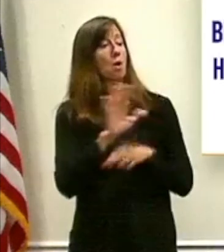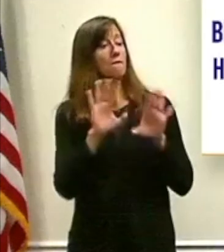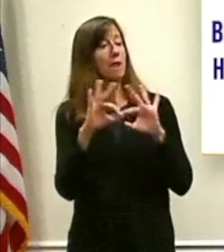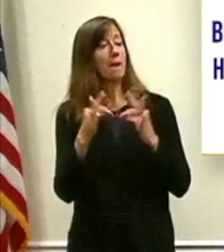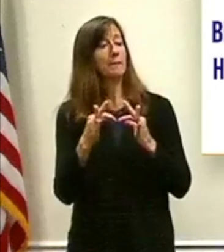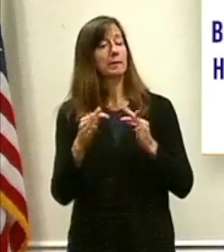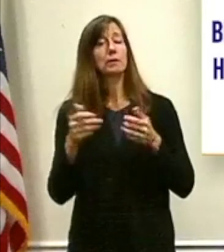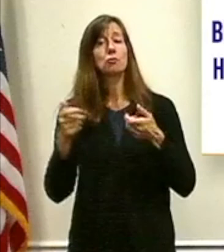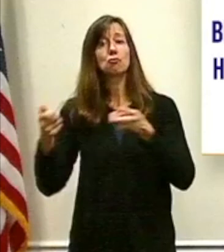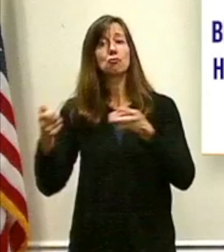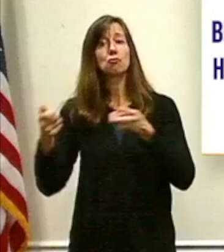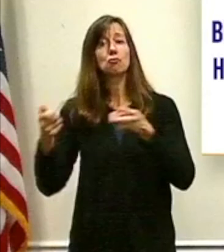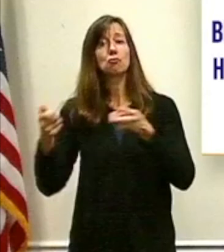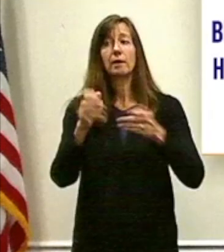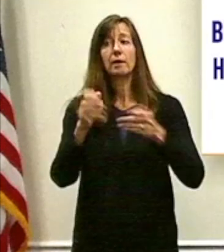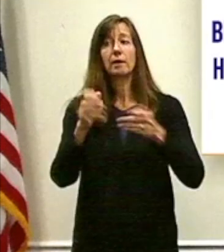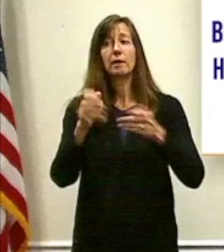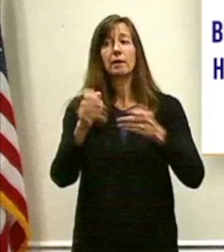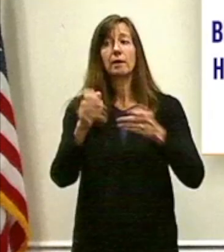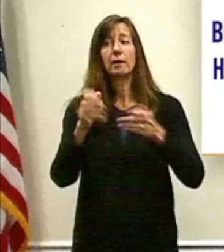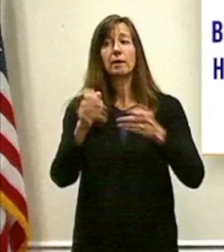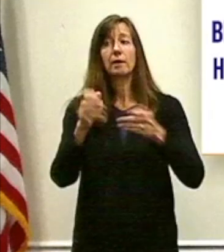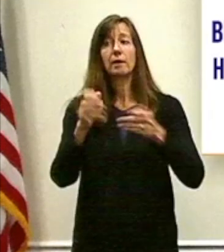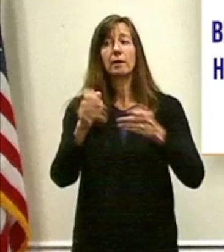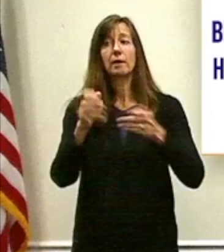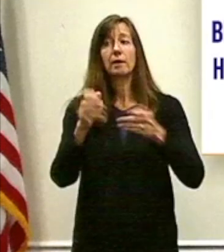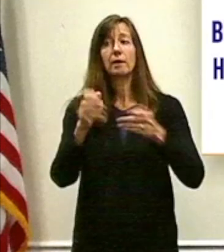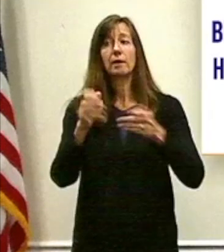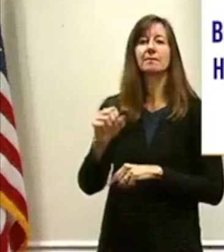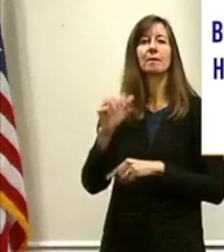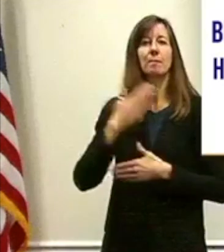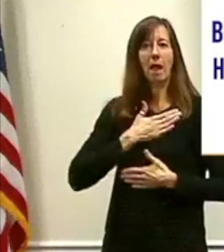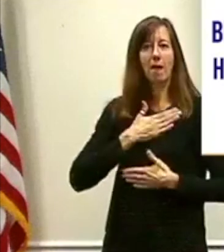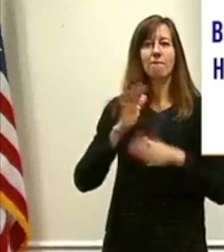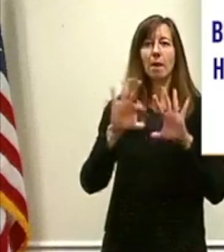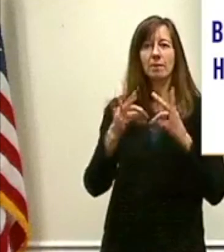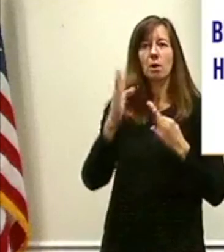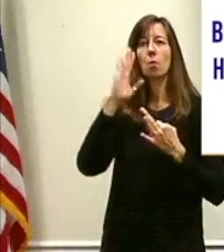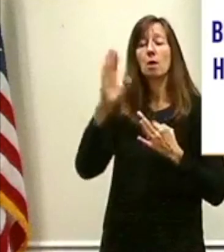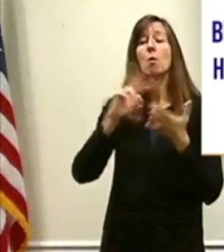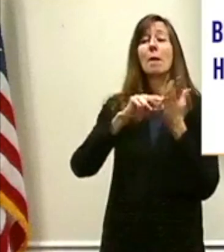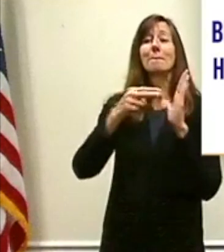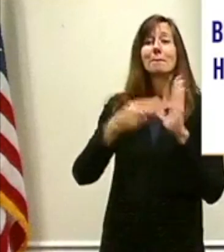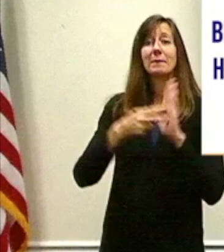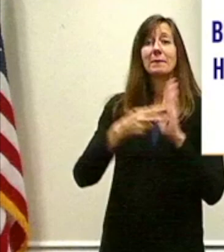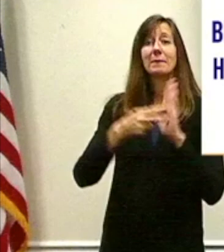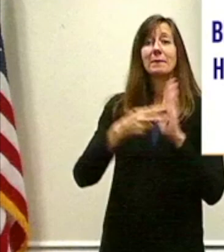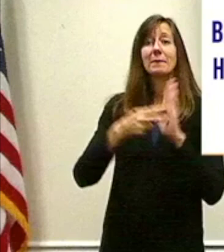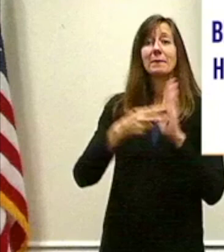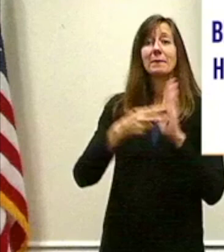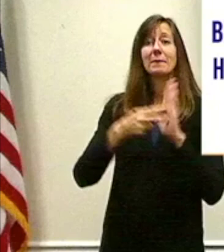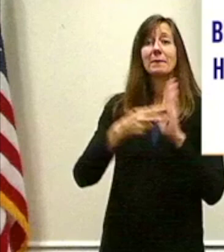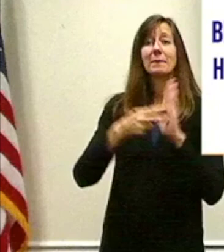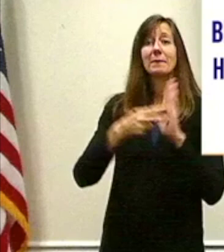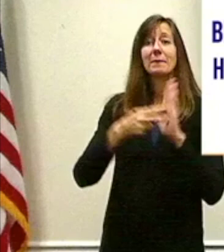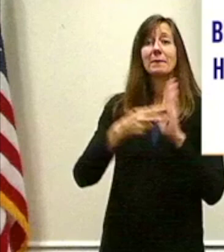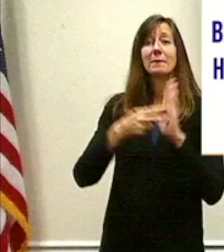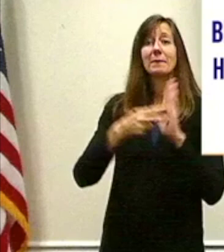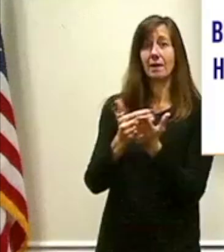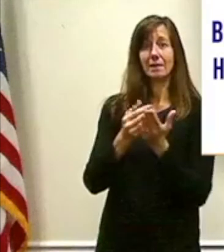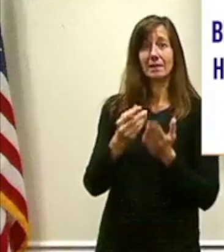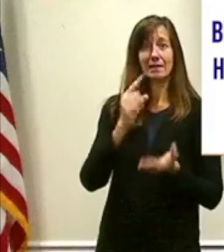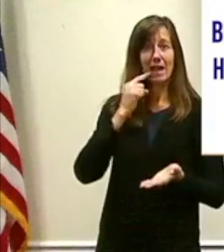my family is trick-or-treating, and when I say my family, what I mean is my children will be collecting candy, but I will be inspecting it before